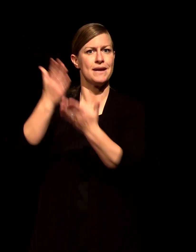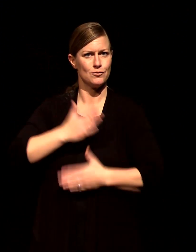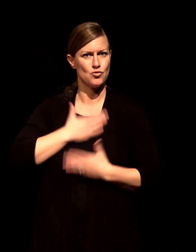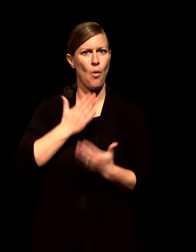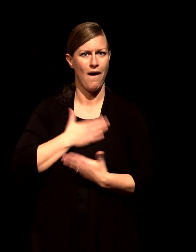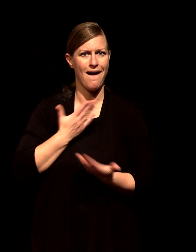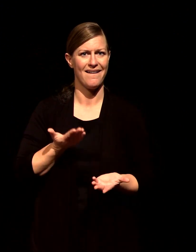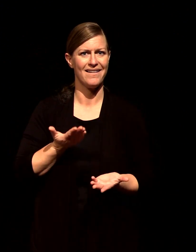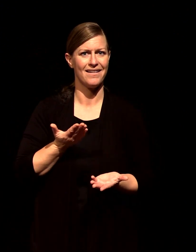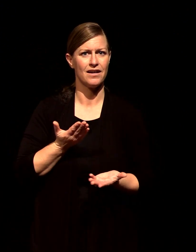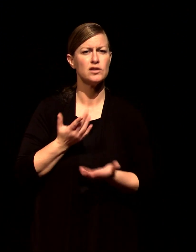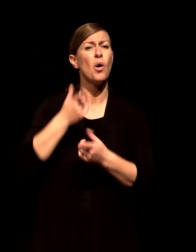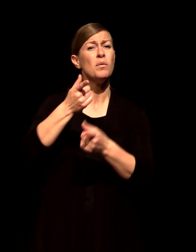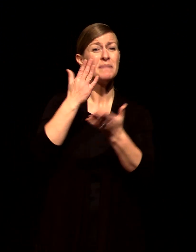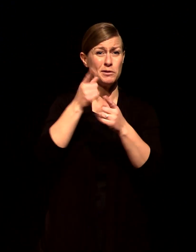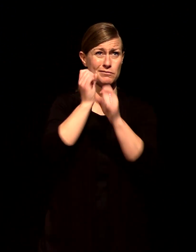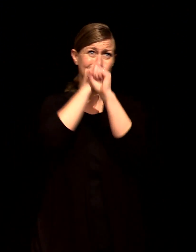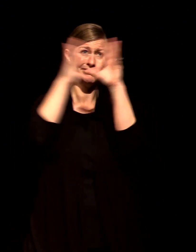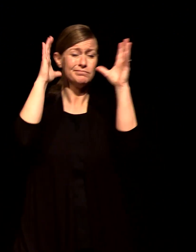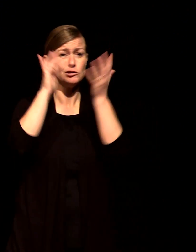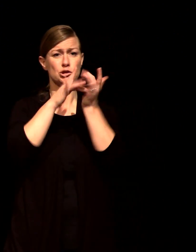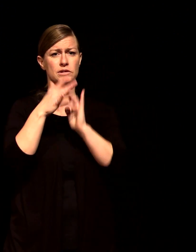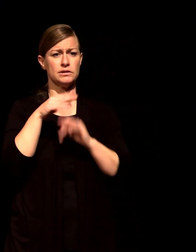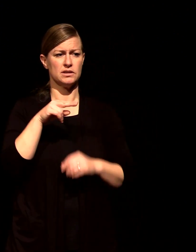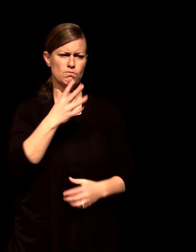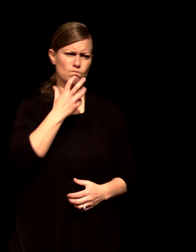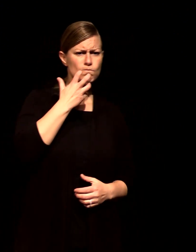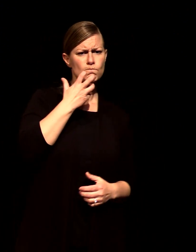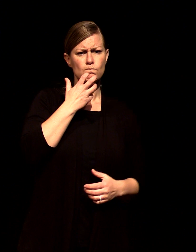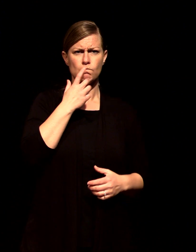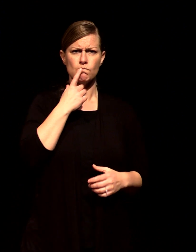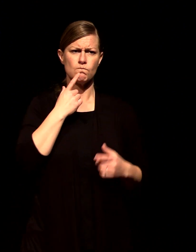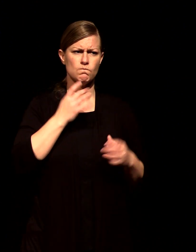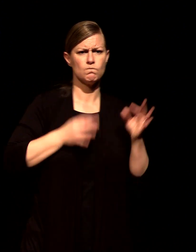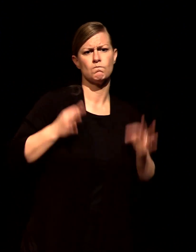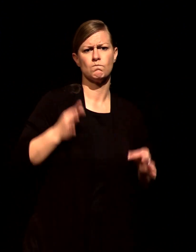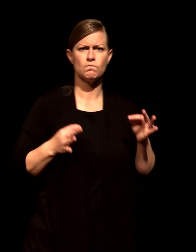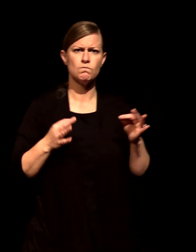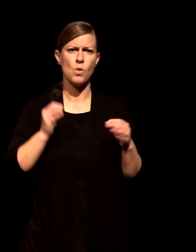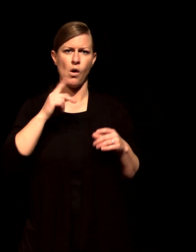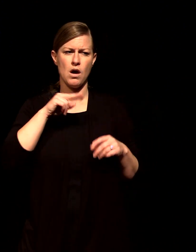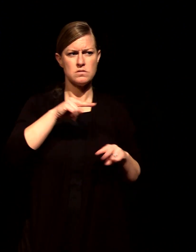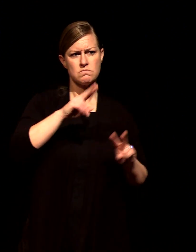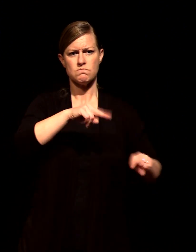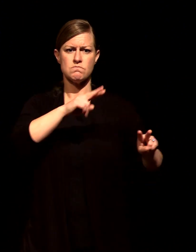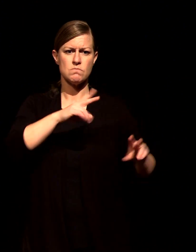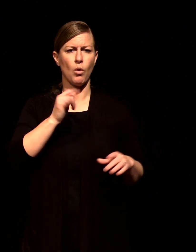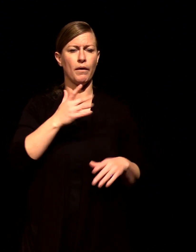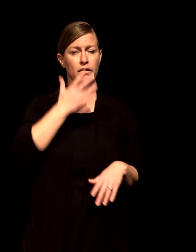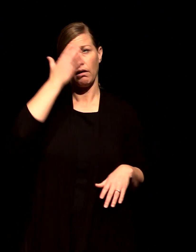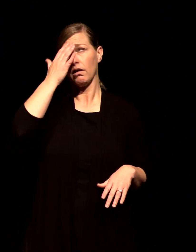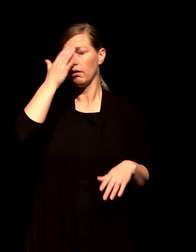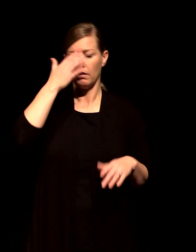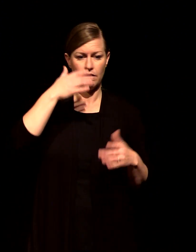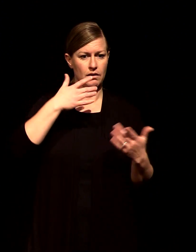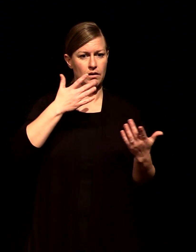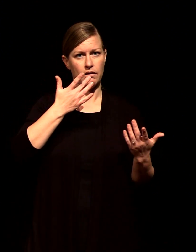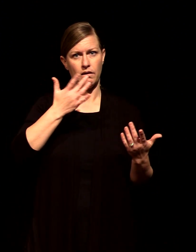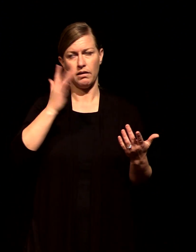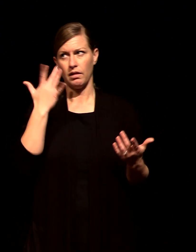Jesus or a frustrated Jesus have a mental picture of a joyful Jesus who wants to restore relationship and keep coming